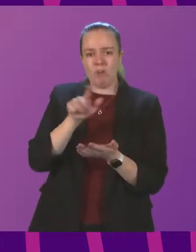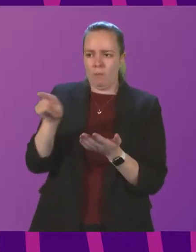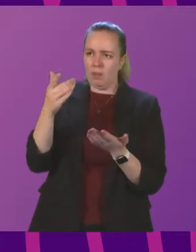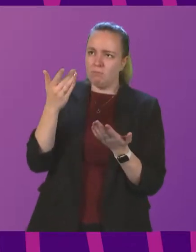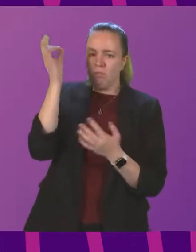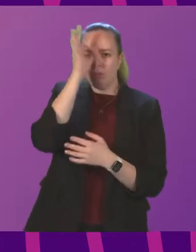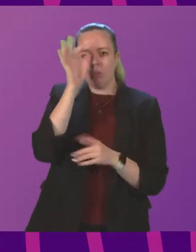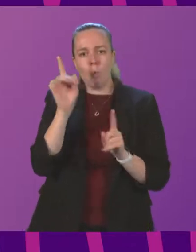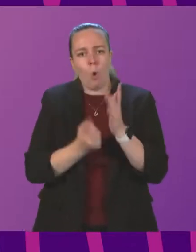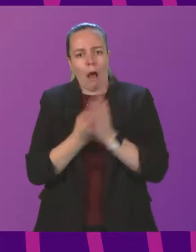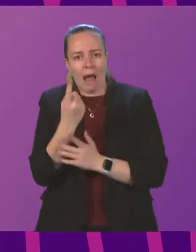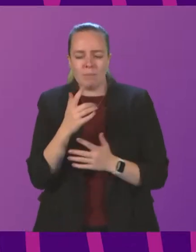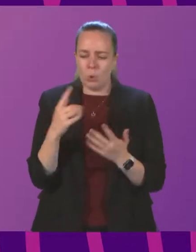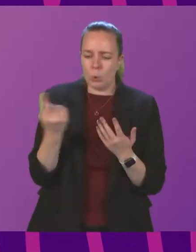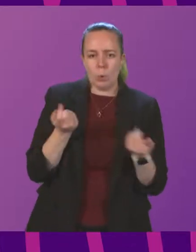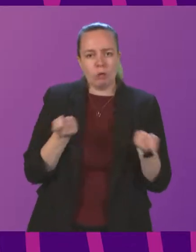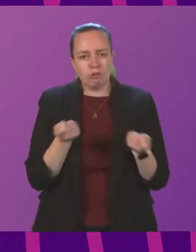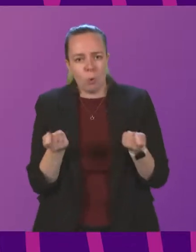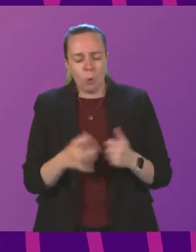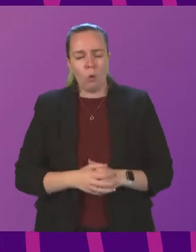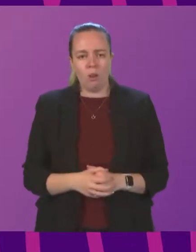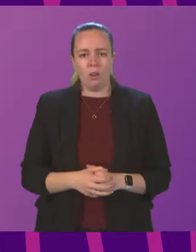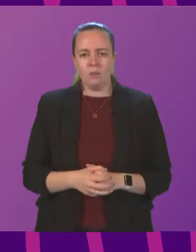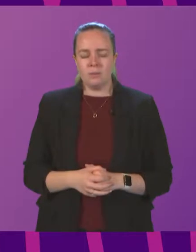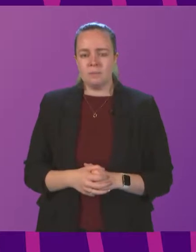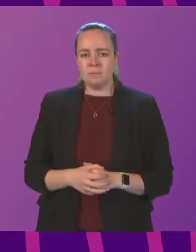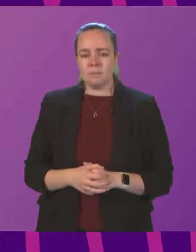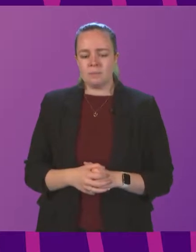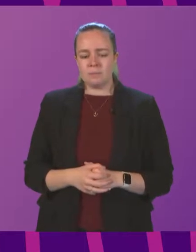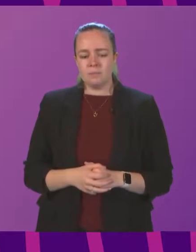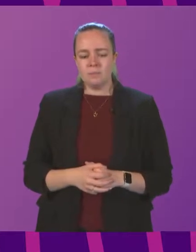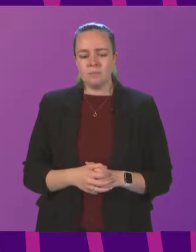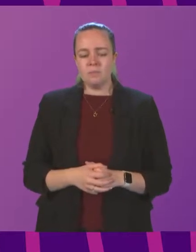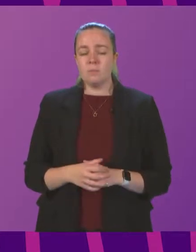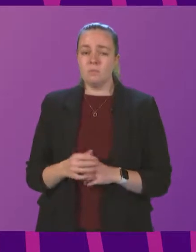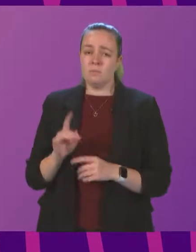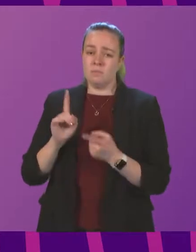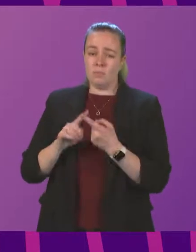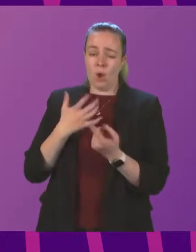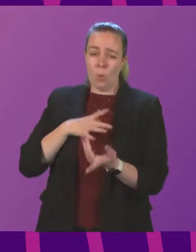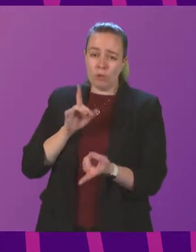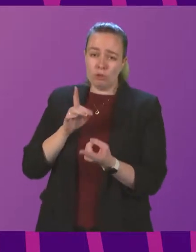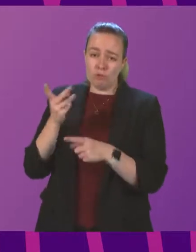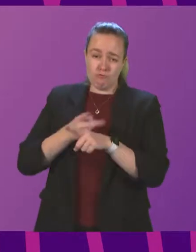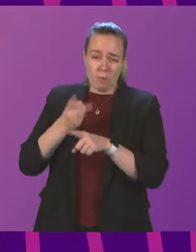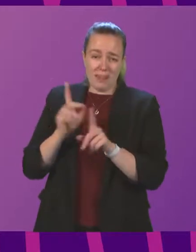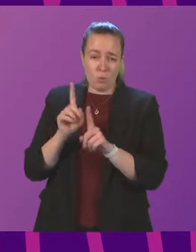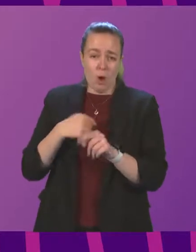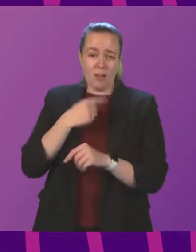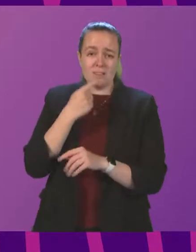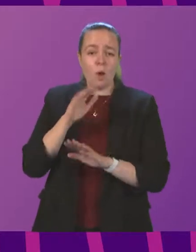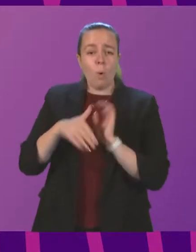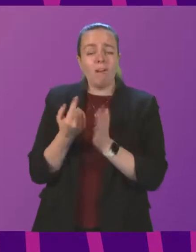happening or who was in control. The Cabinet Secretary. I would first of all repeat to Maggie Chapman the point I made about the